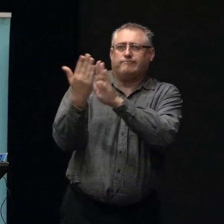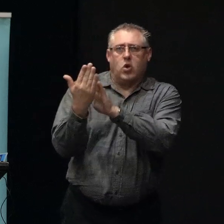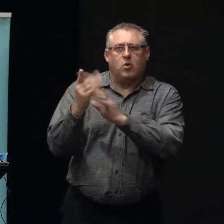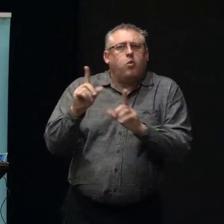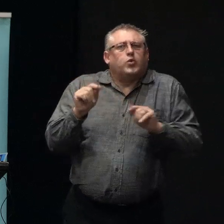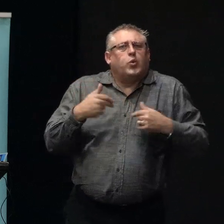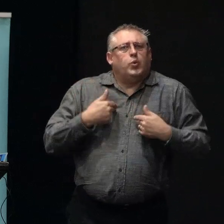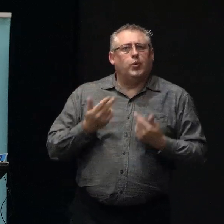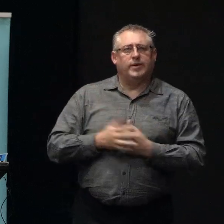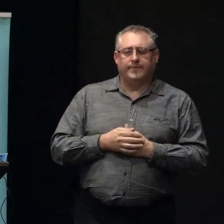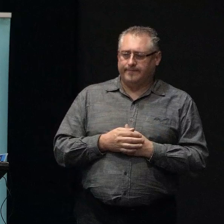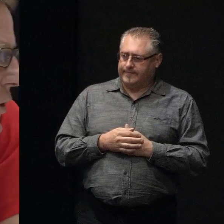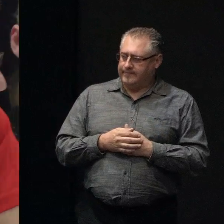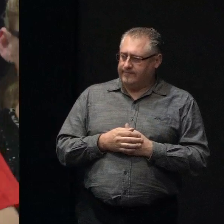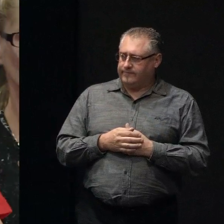guys?